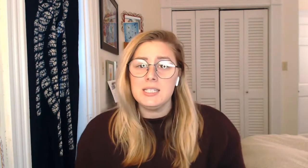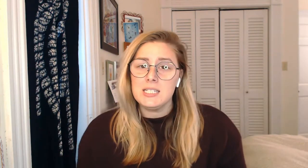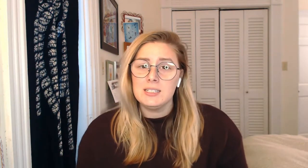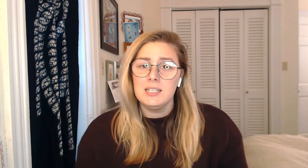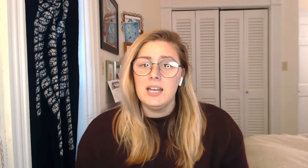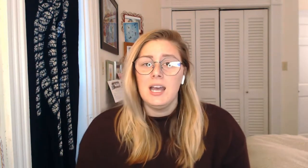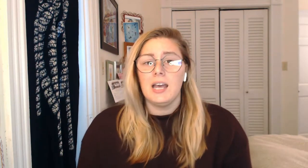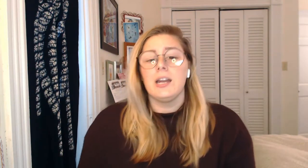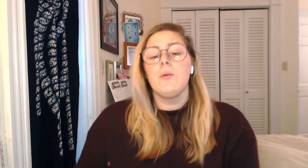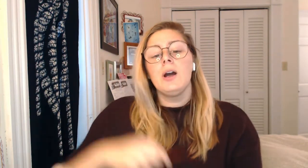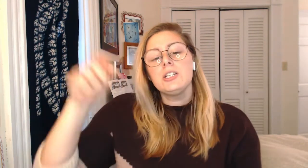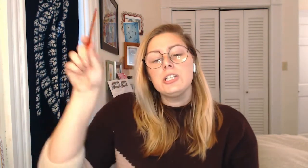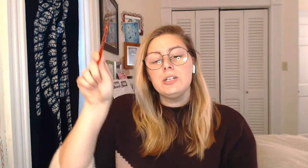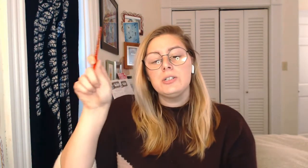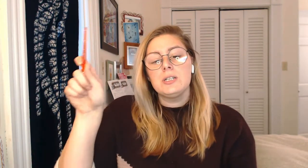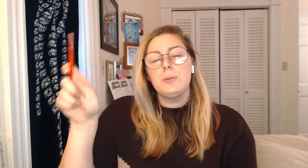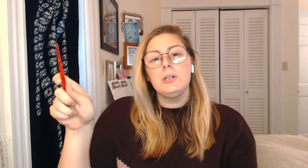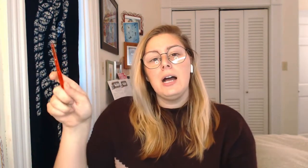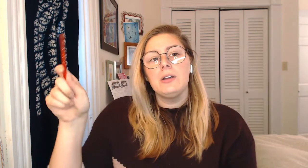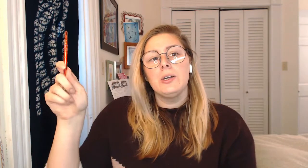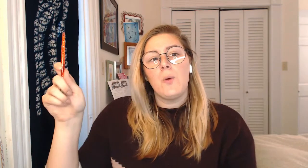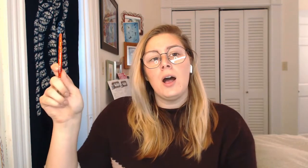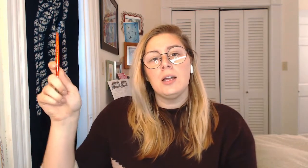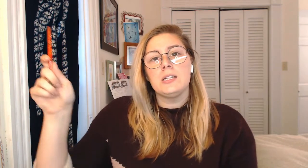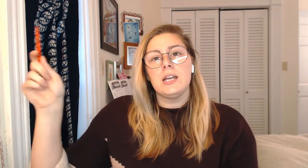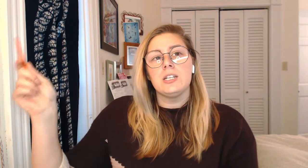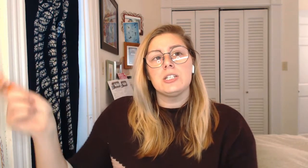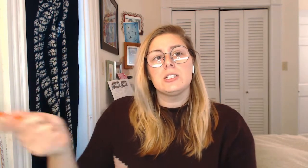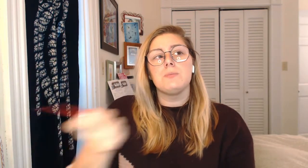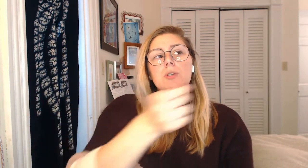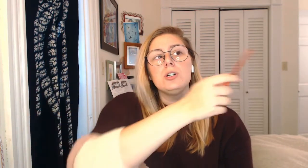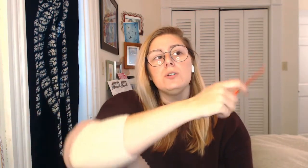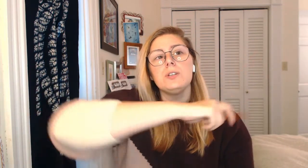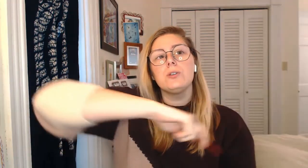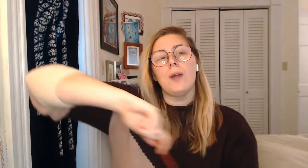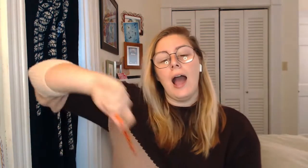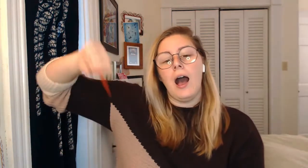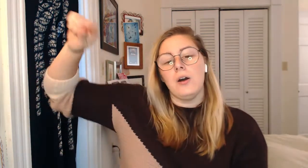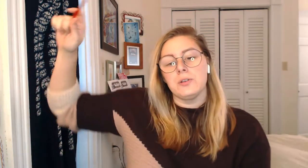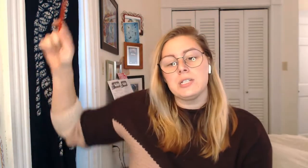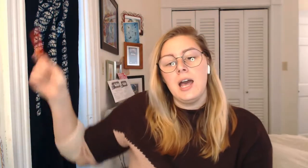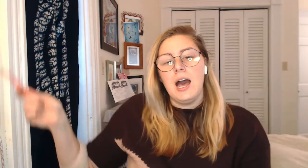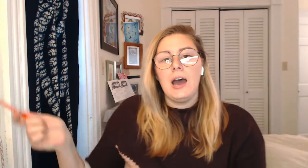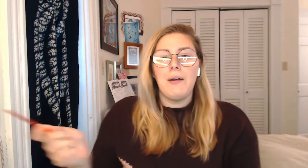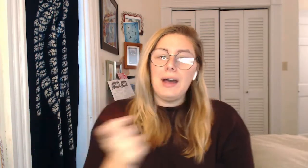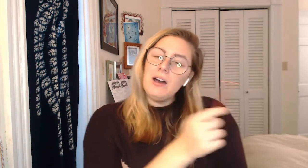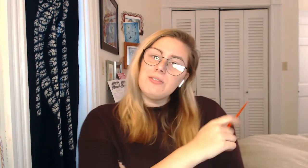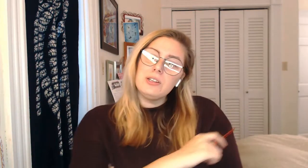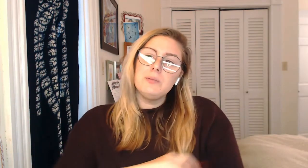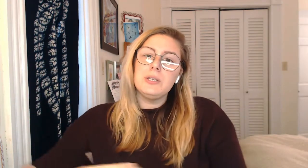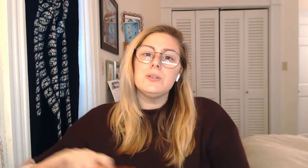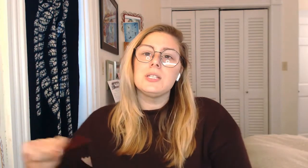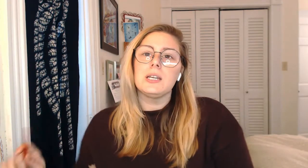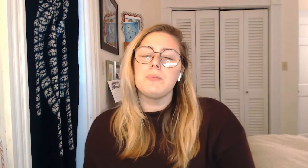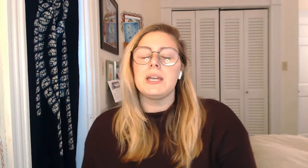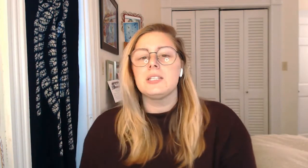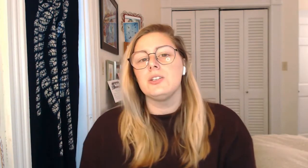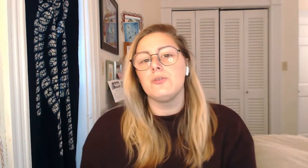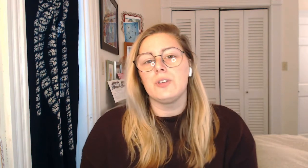And I want you to pull out your wand and just move it around, however the music makes you feel.